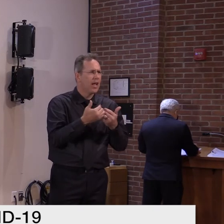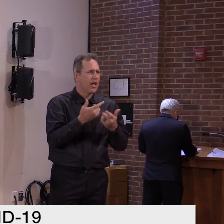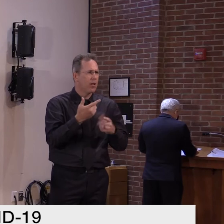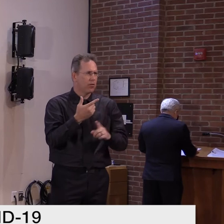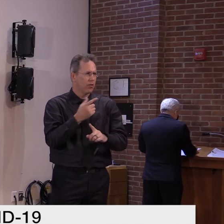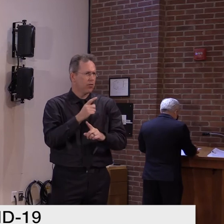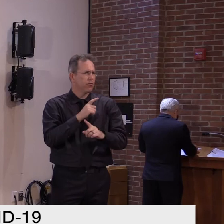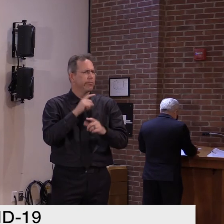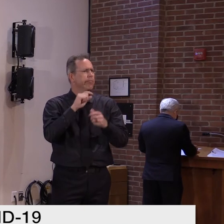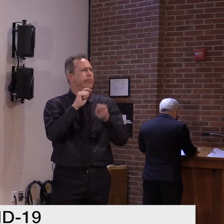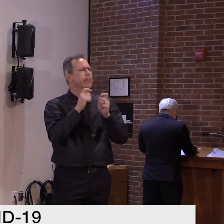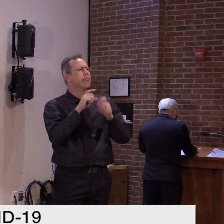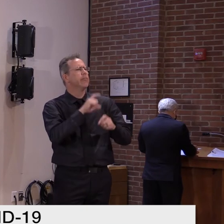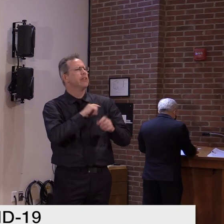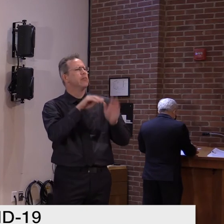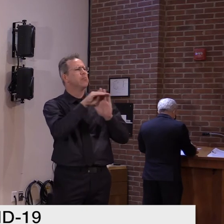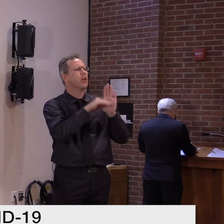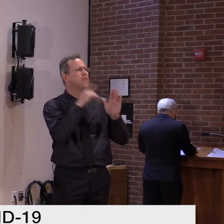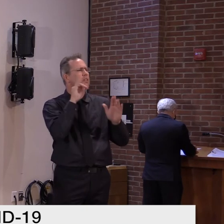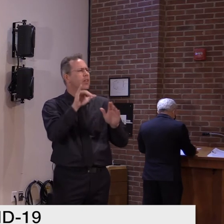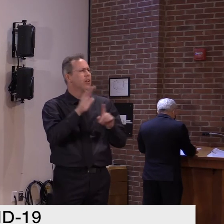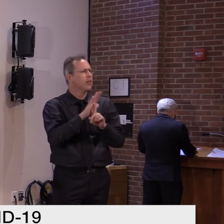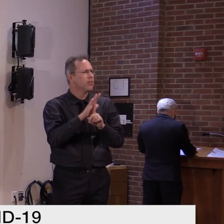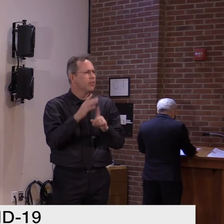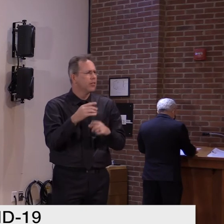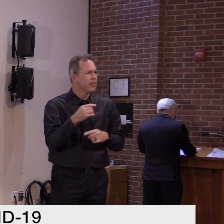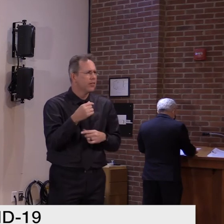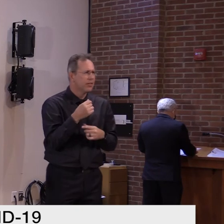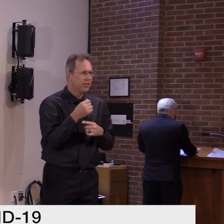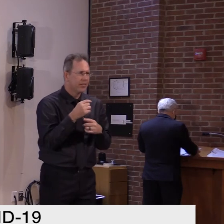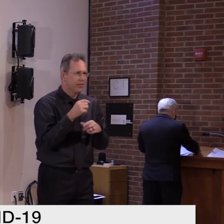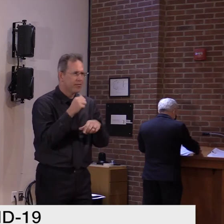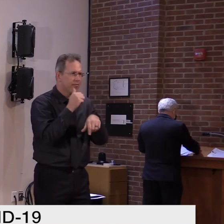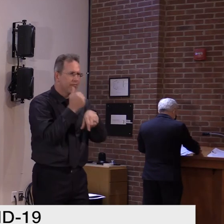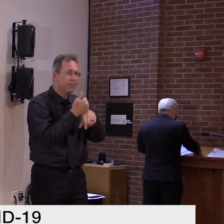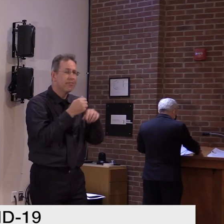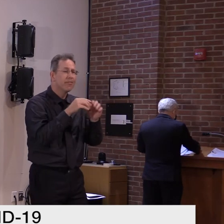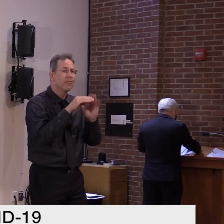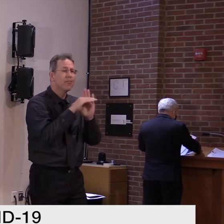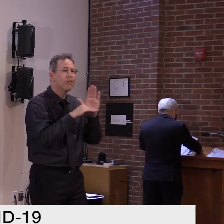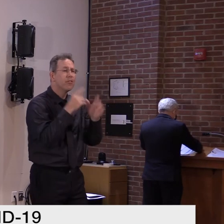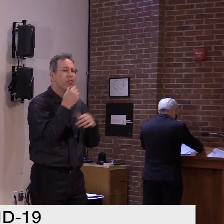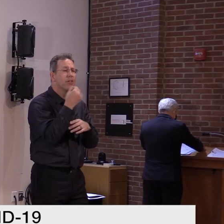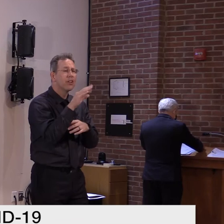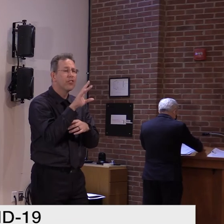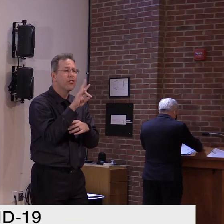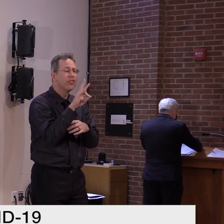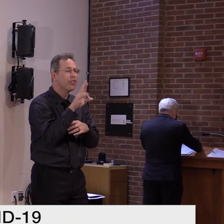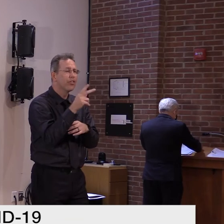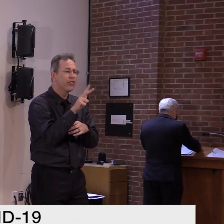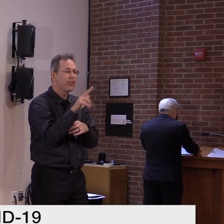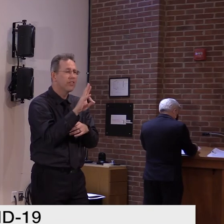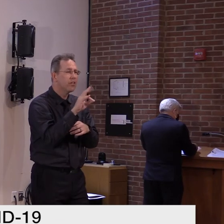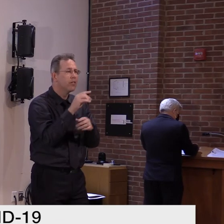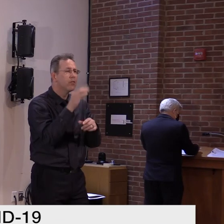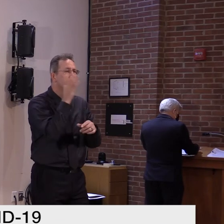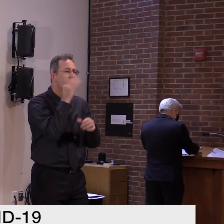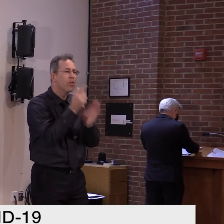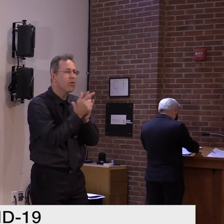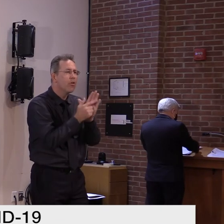1937, marijuana and hashish were wrongly classified as a narcotic, and,